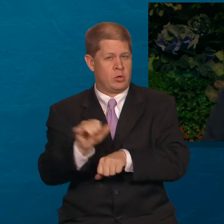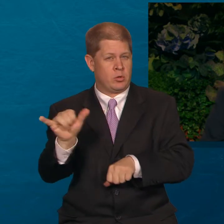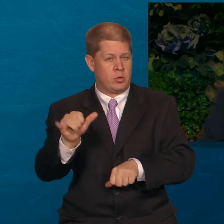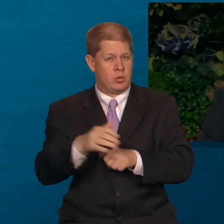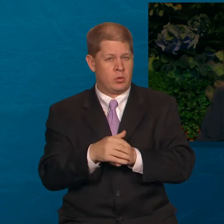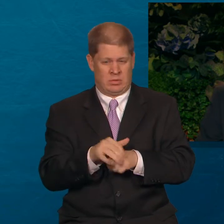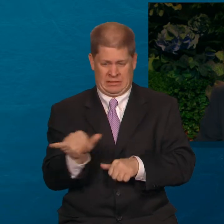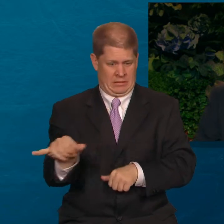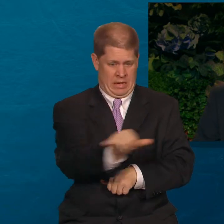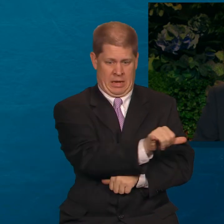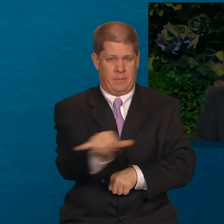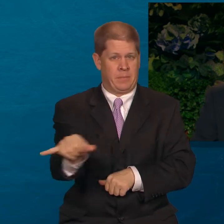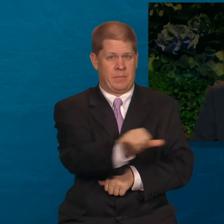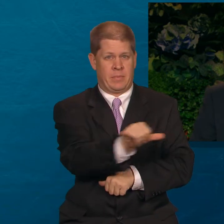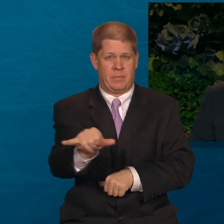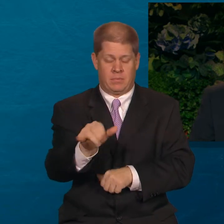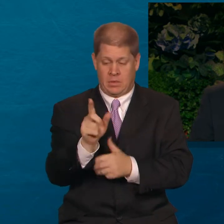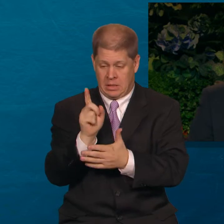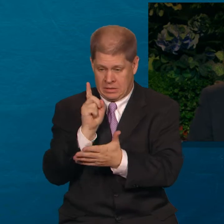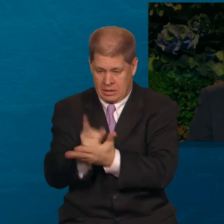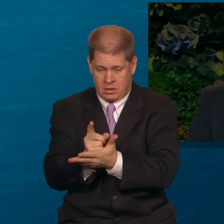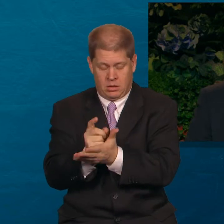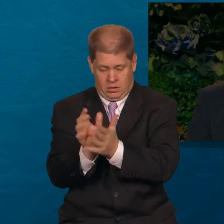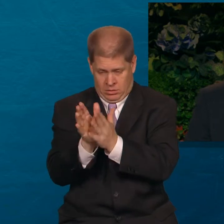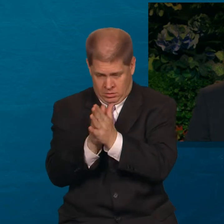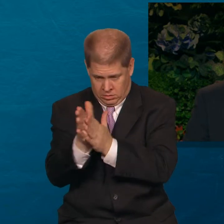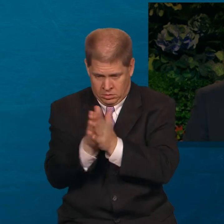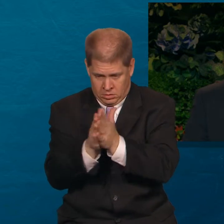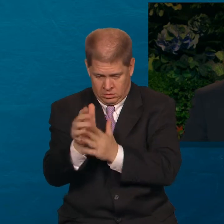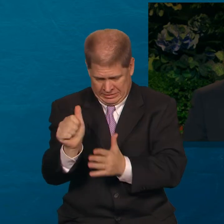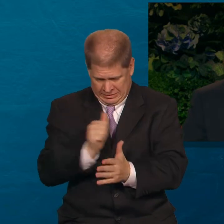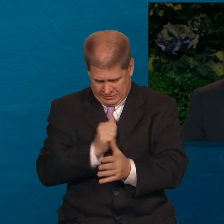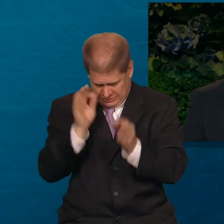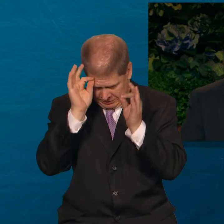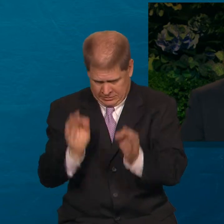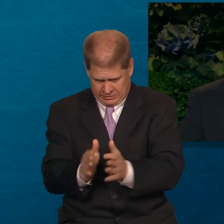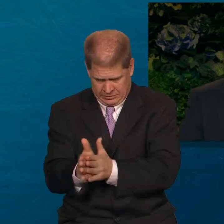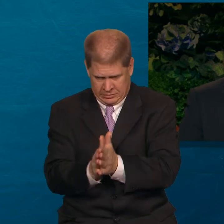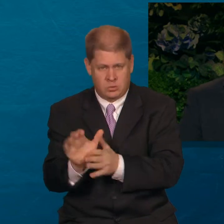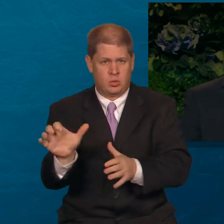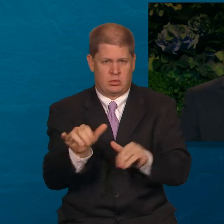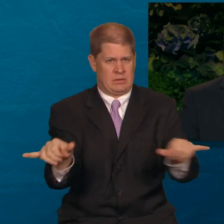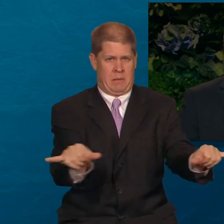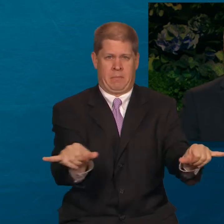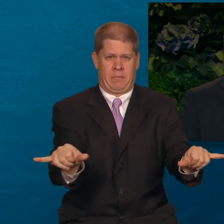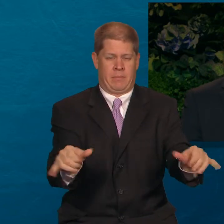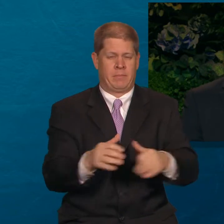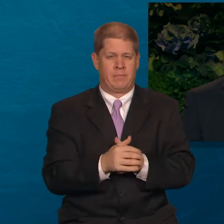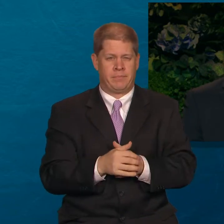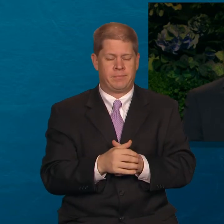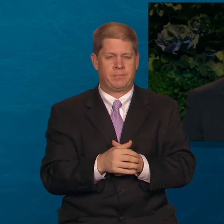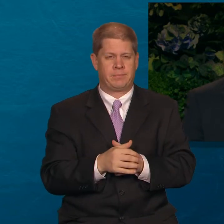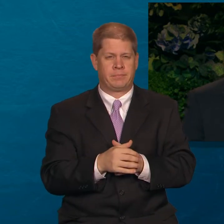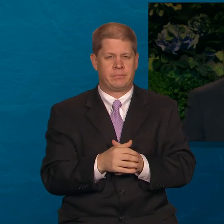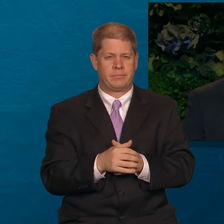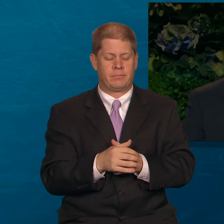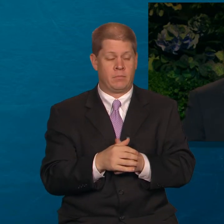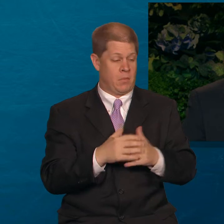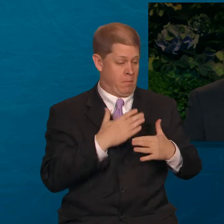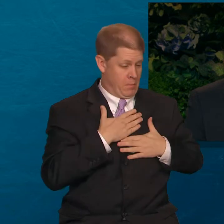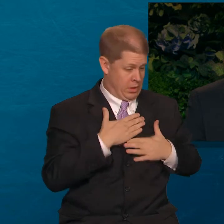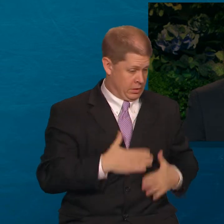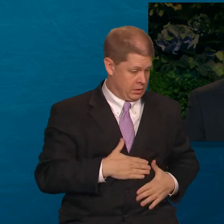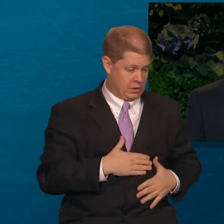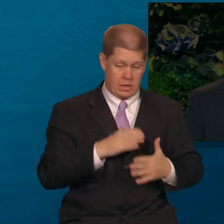same price—dedication, perseverance, and self-discipline. A testimony like your body